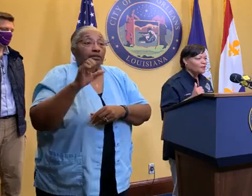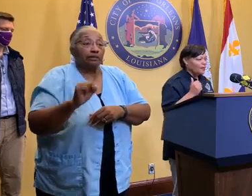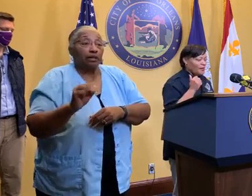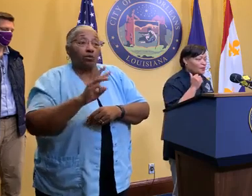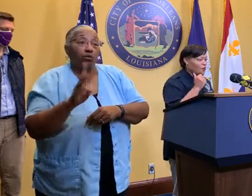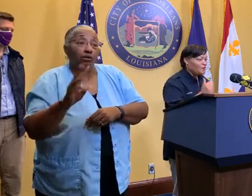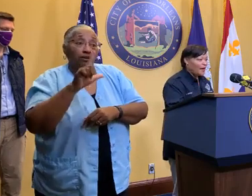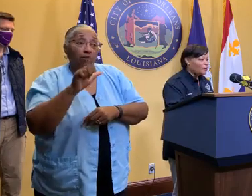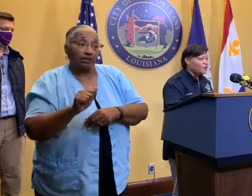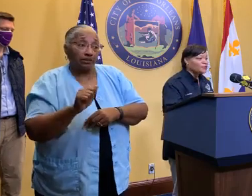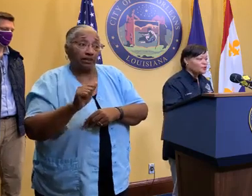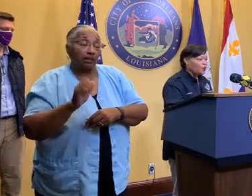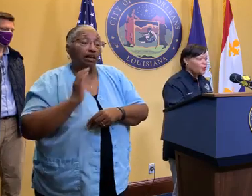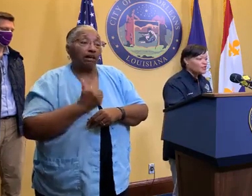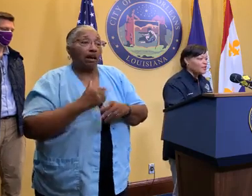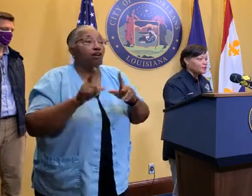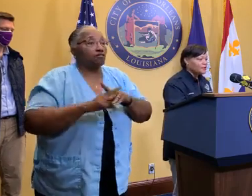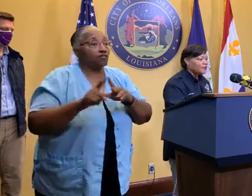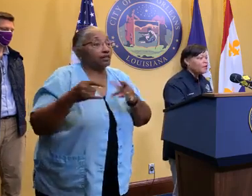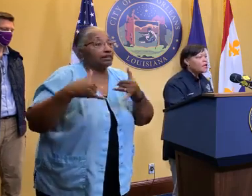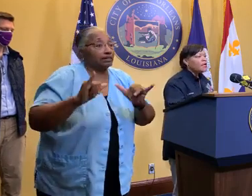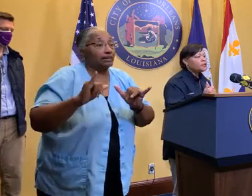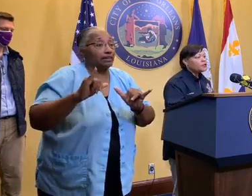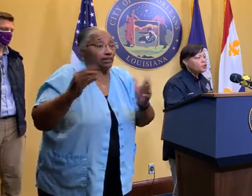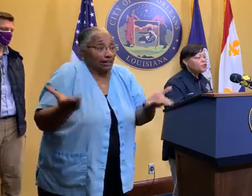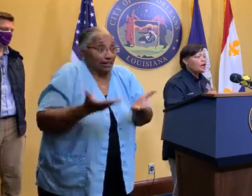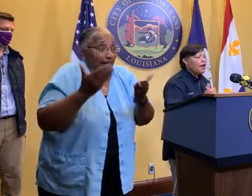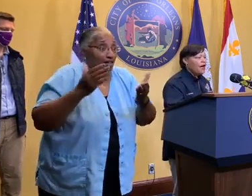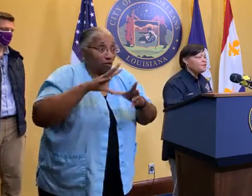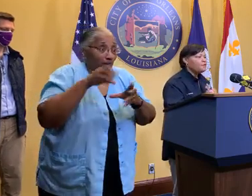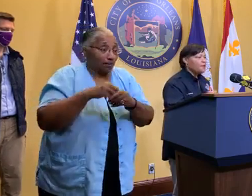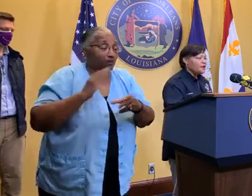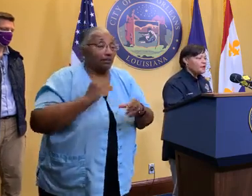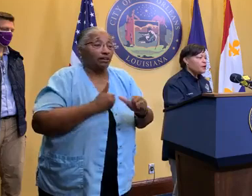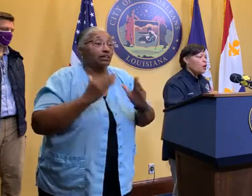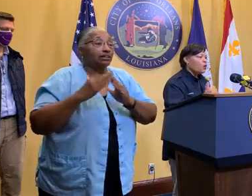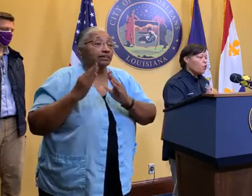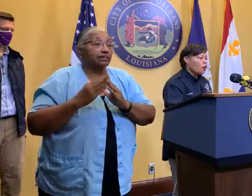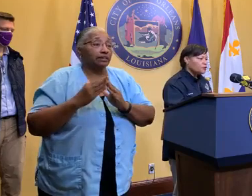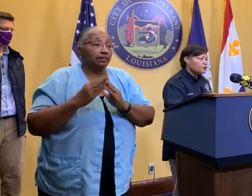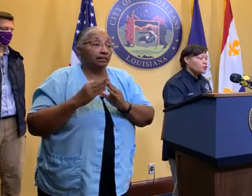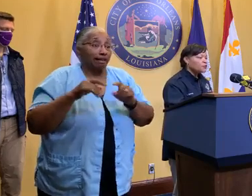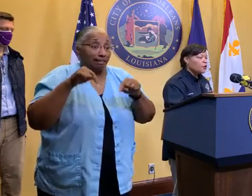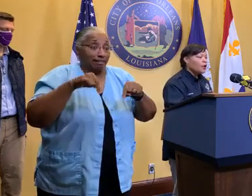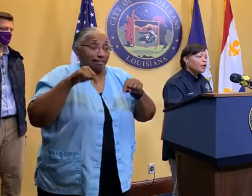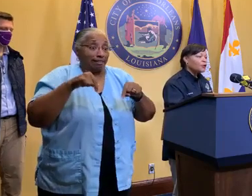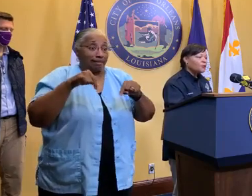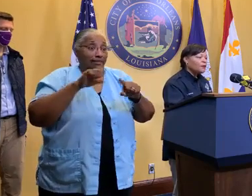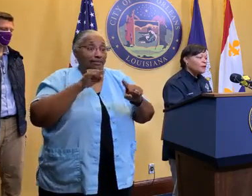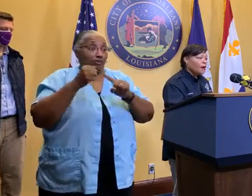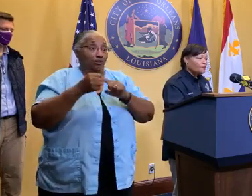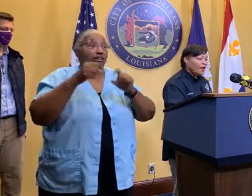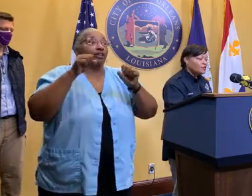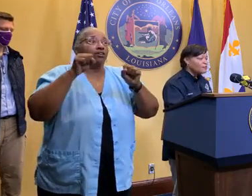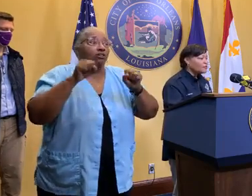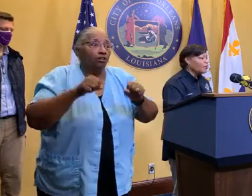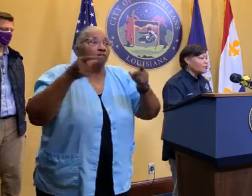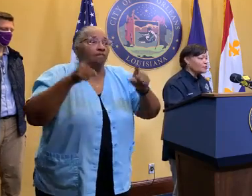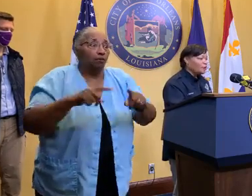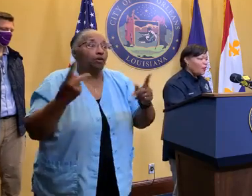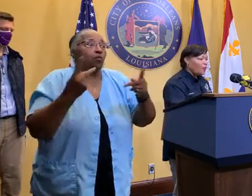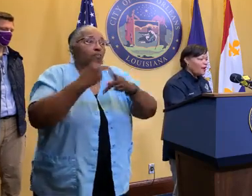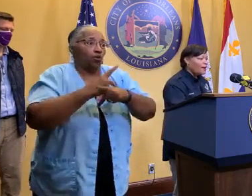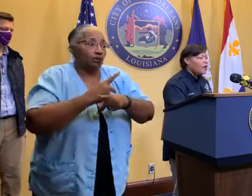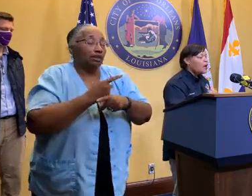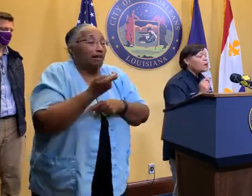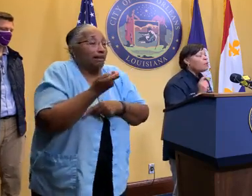and even our evacuees were still hosting in our city. It could have been worse. So, a little bit of patience. It